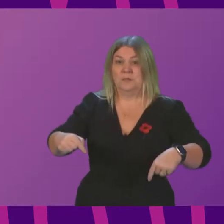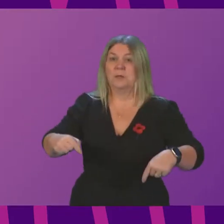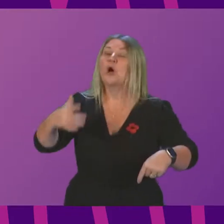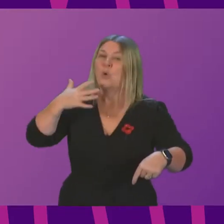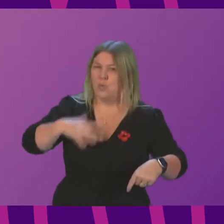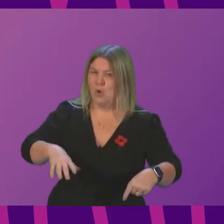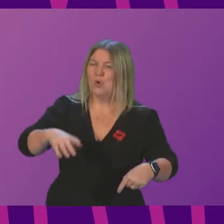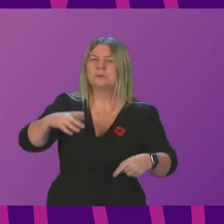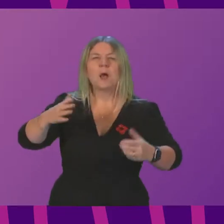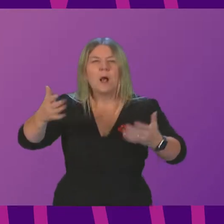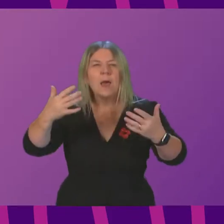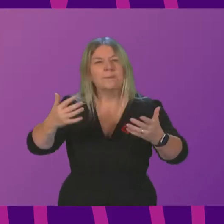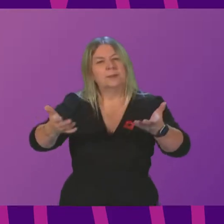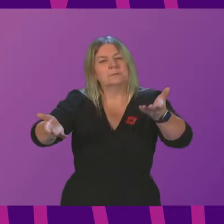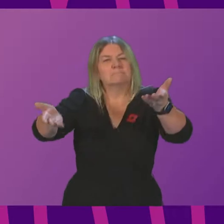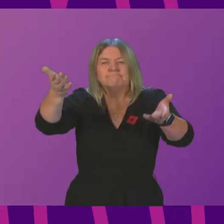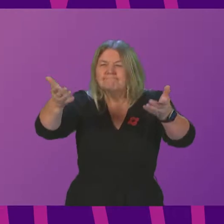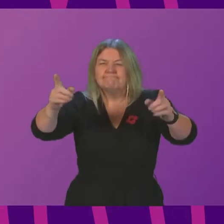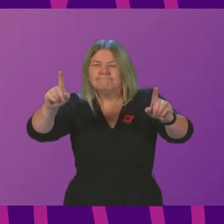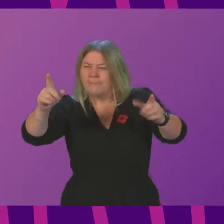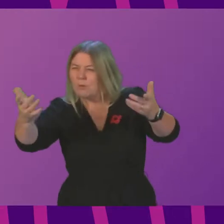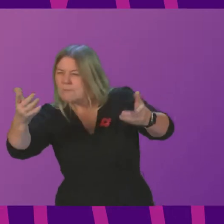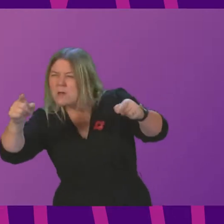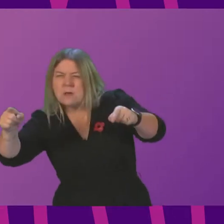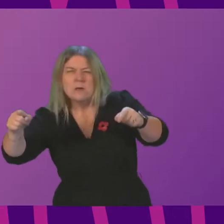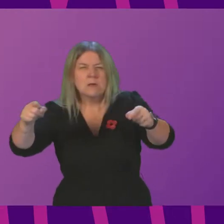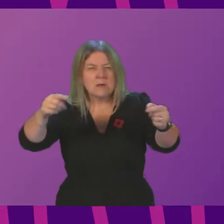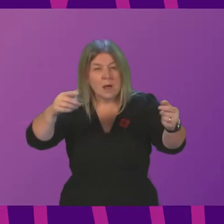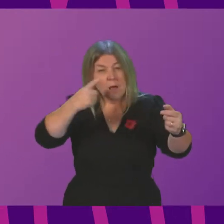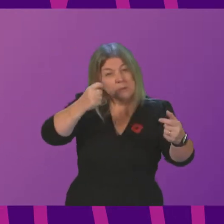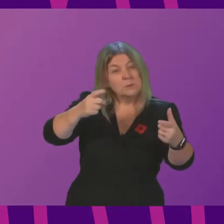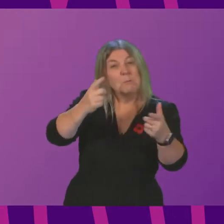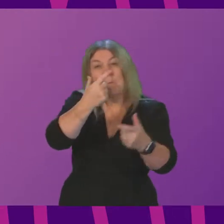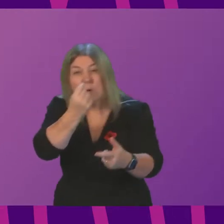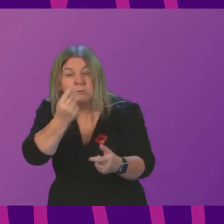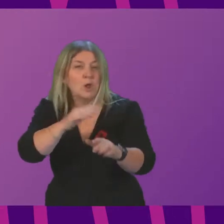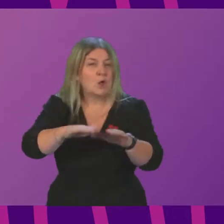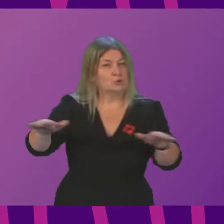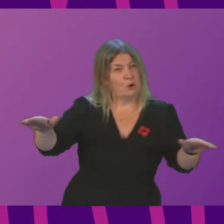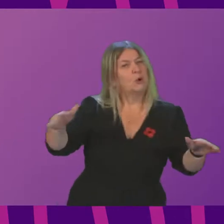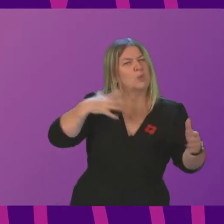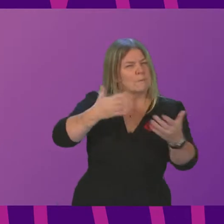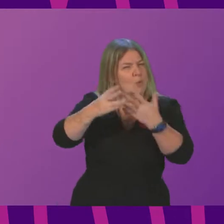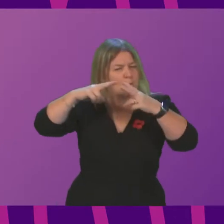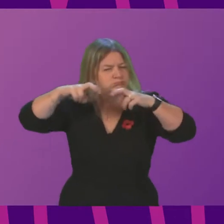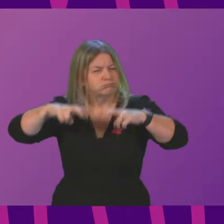climate compatibility assessment to be undertaken before we get to that stage. Question number five, Liam Kerr. Thank you, Presiding Officer. To ask the